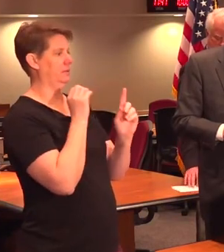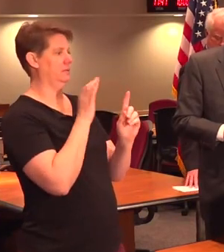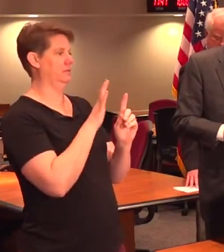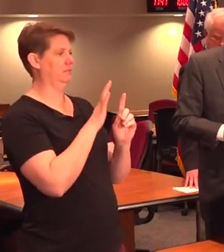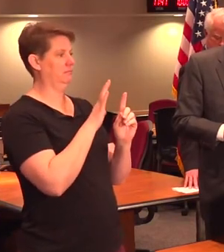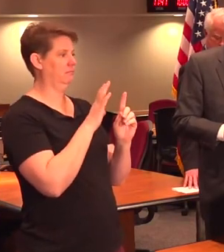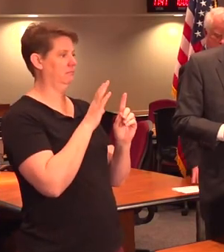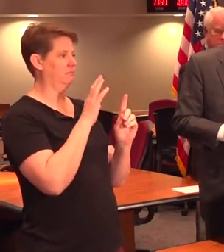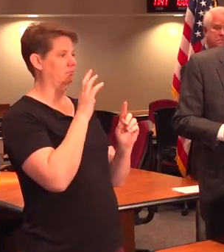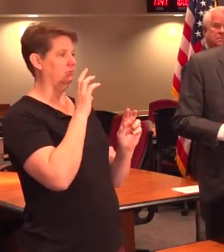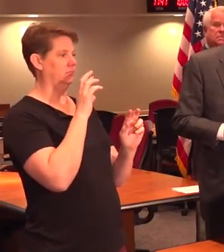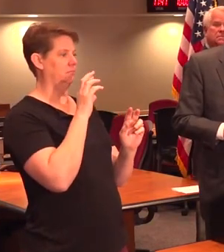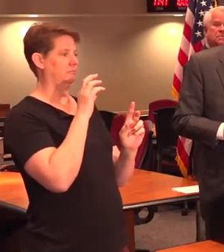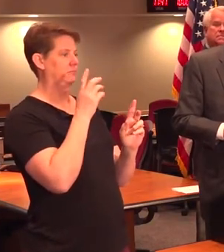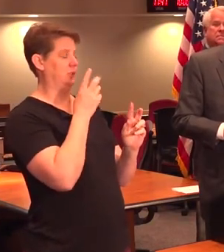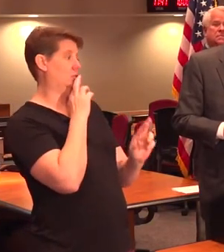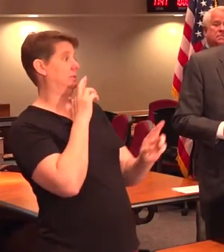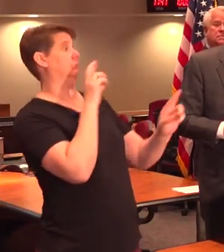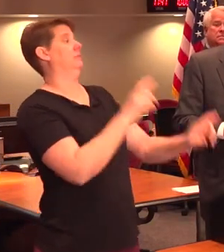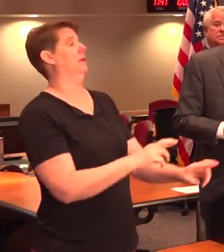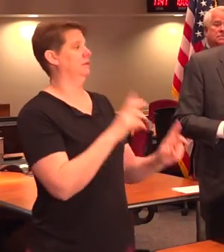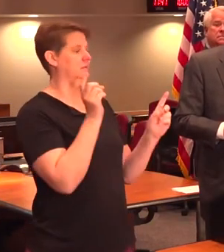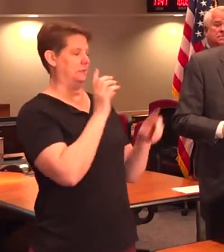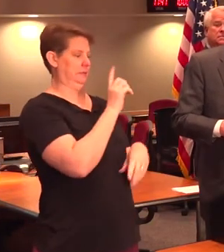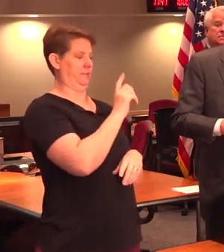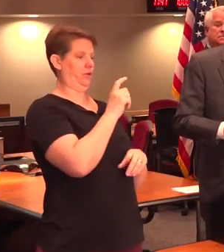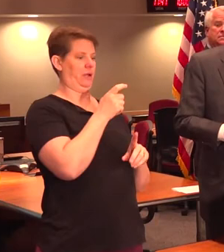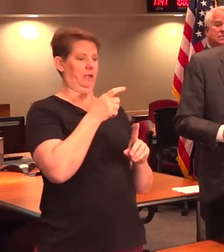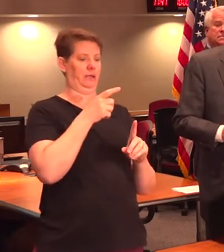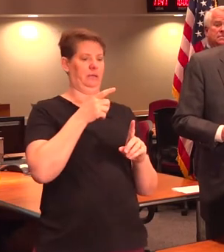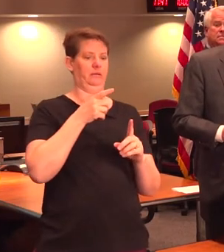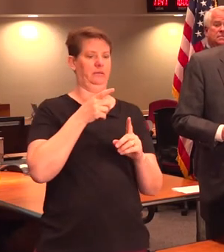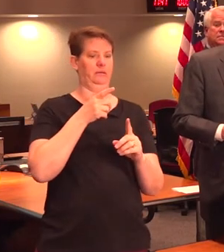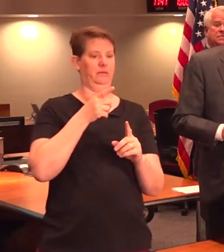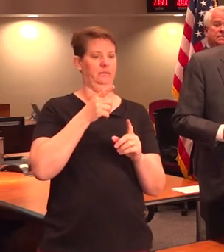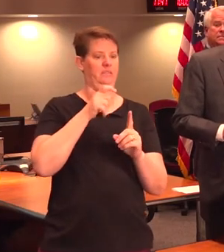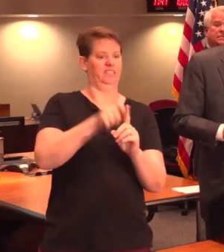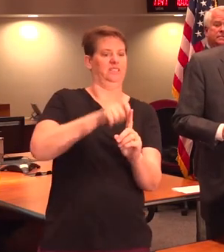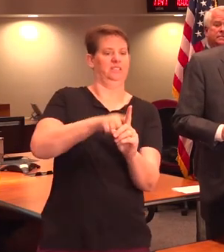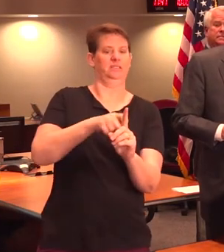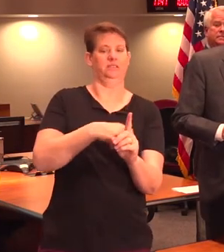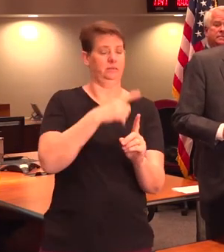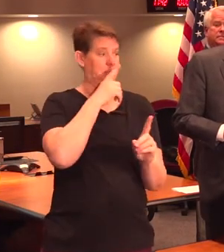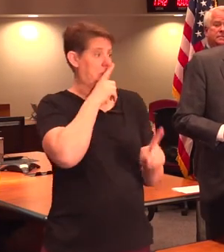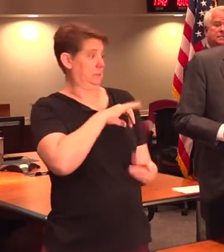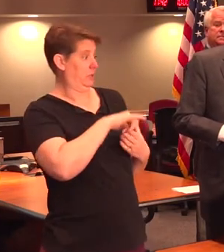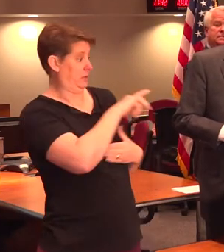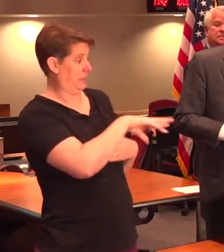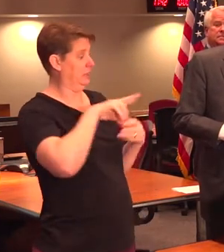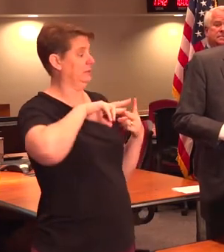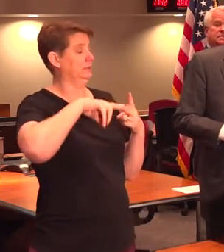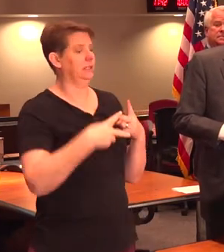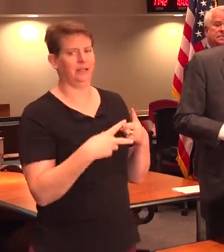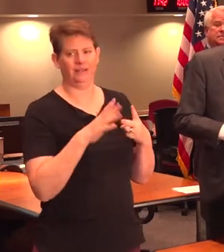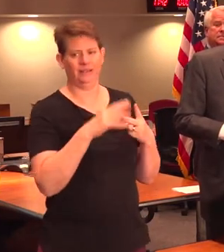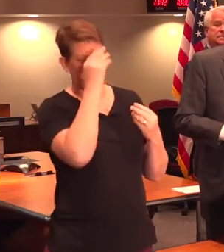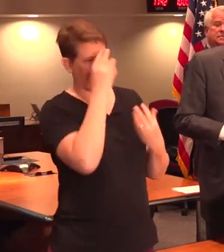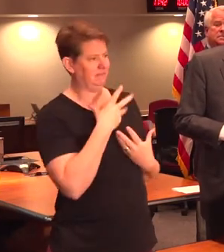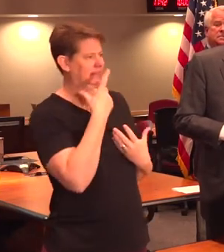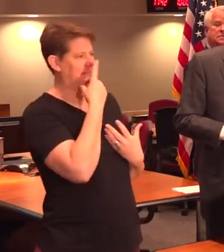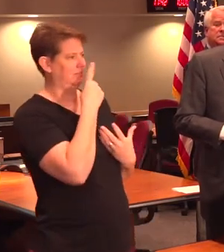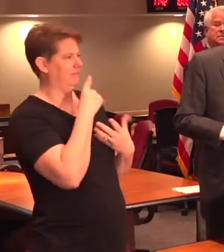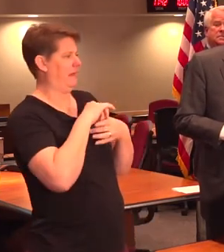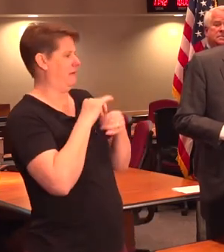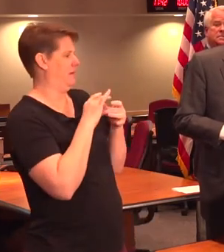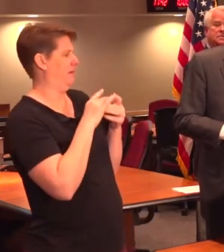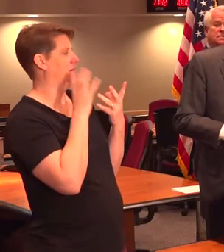response. We called it the Democrats' hoax. I know you were there. I wanted to have you respond to that, one. And then, two, can you talk about how this